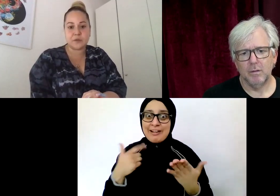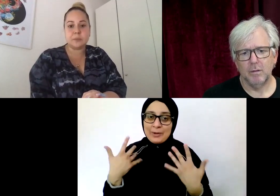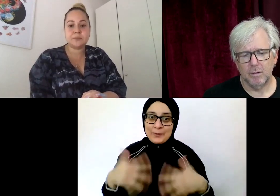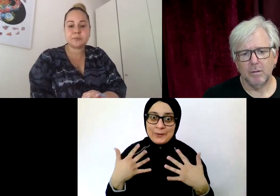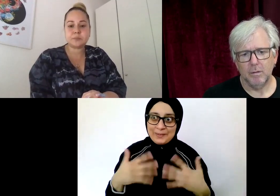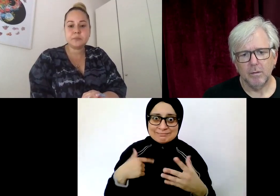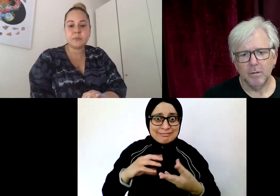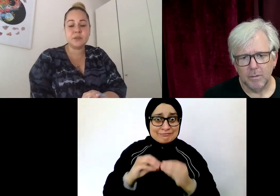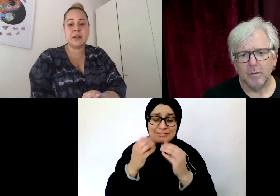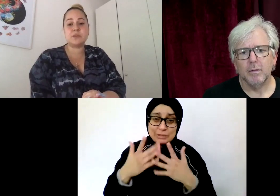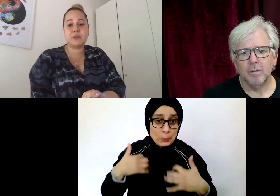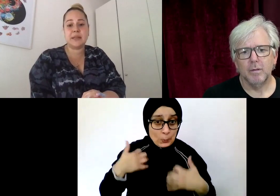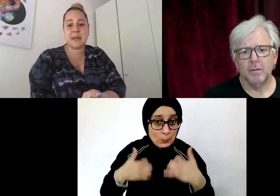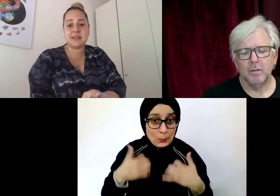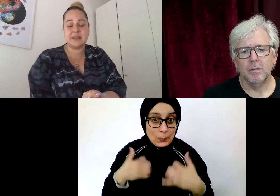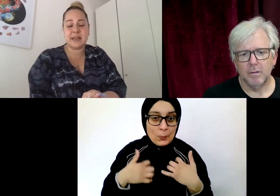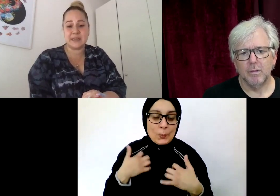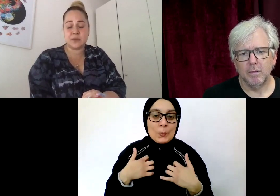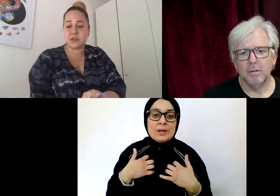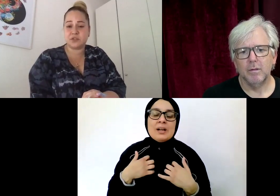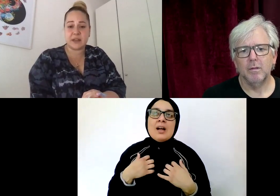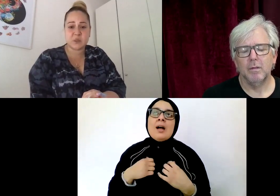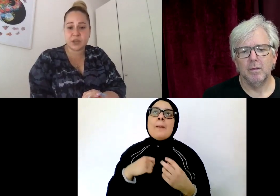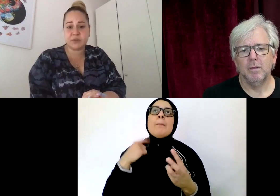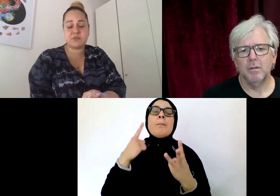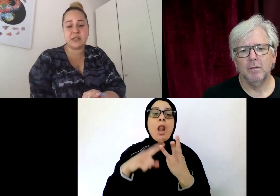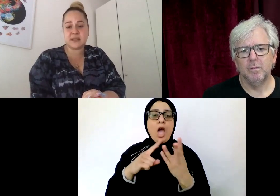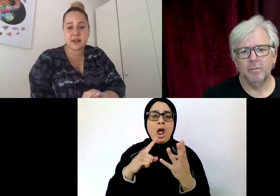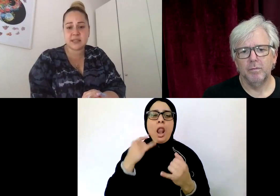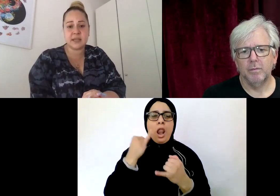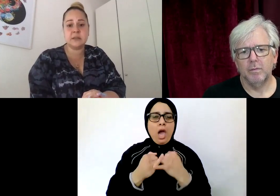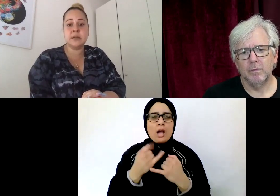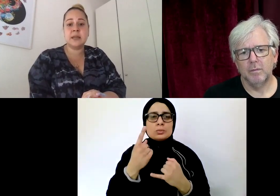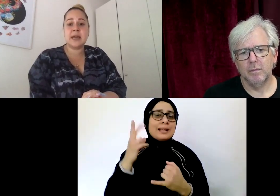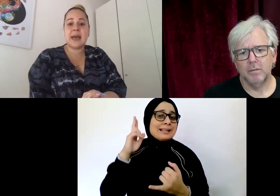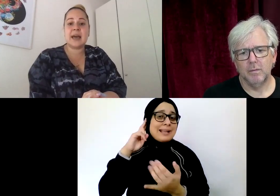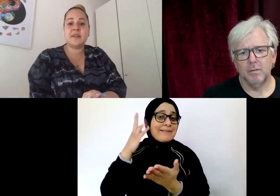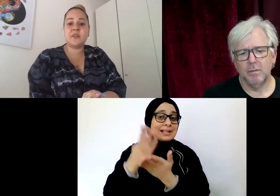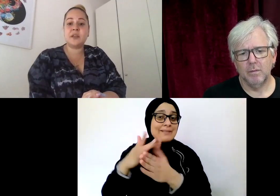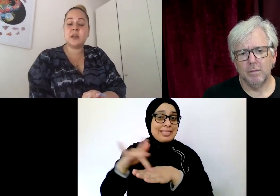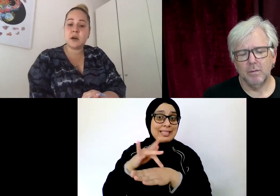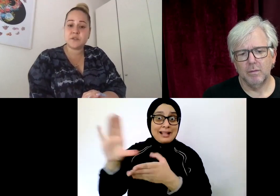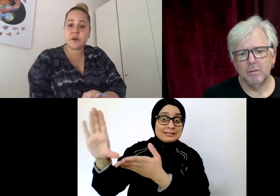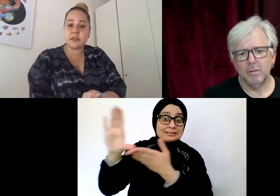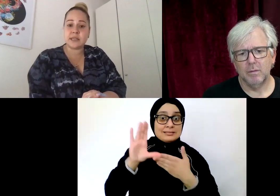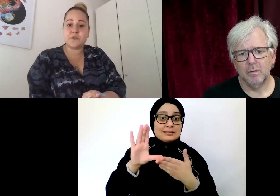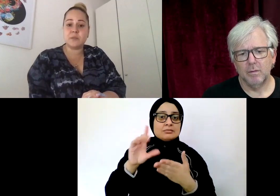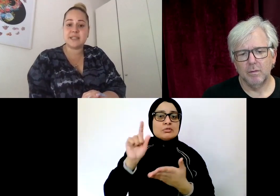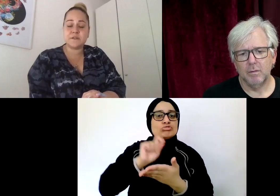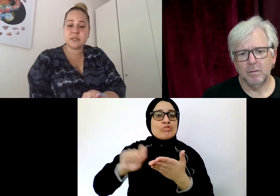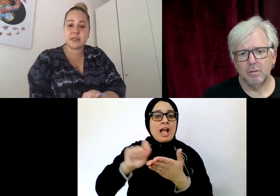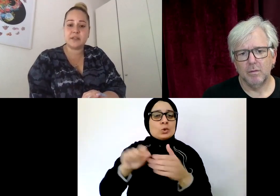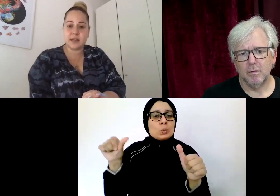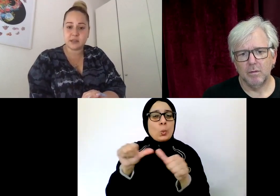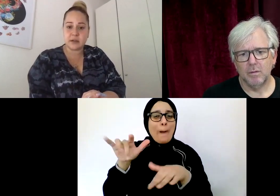platform. So that was really amazing. And it was such a great experience, really exciting. And the last fund is from